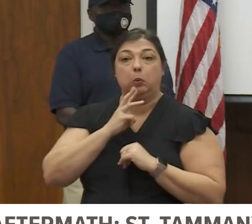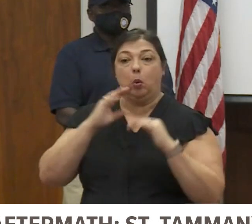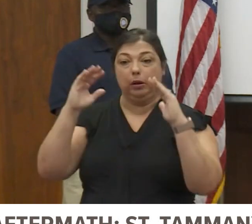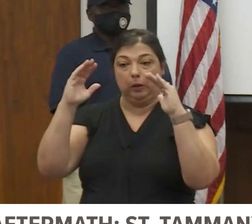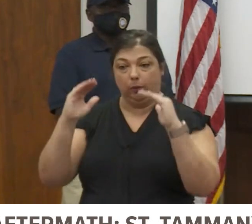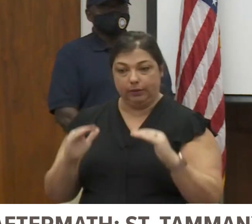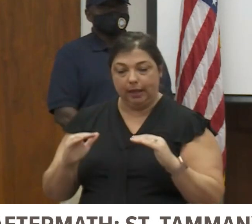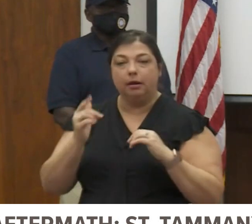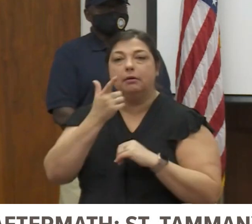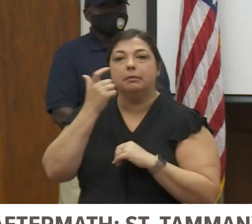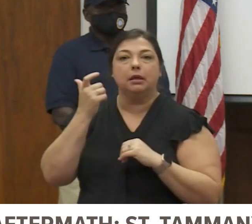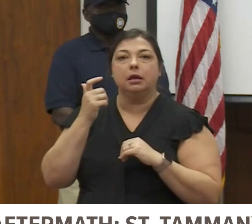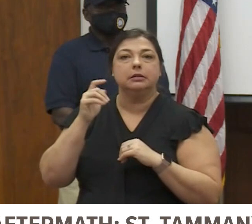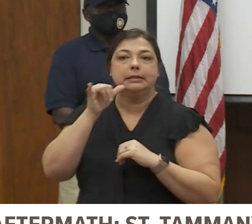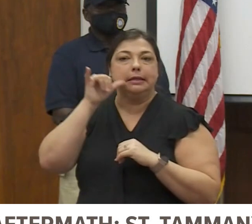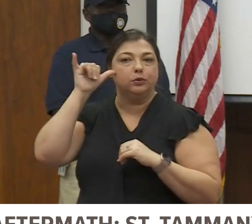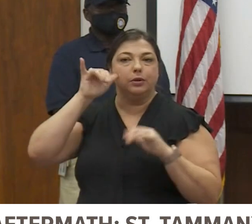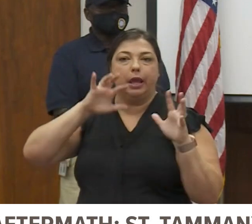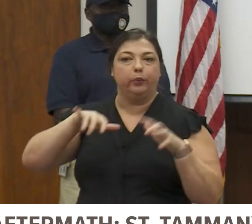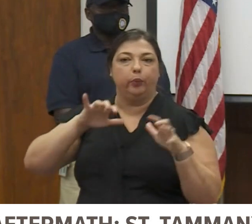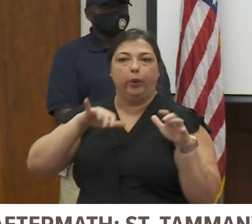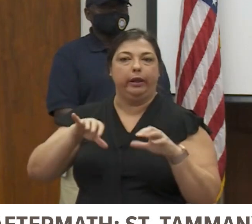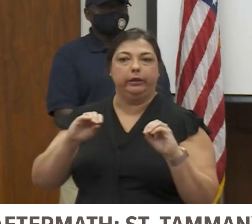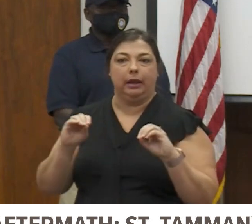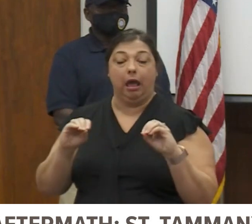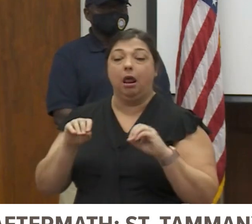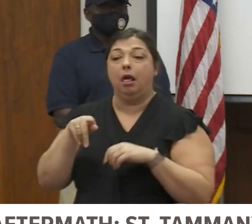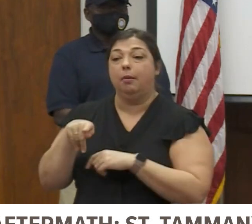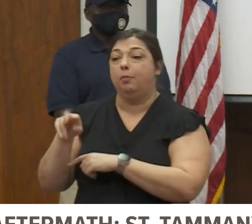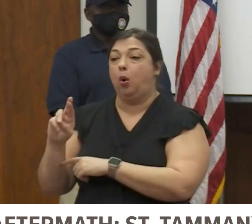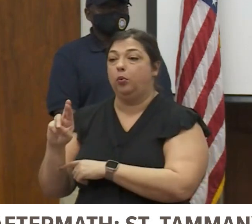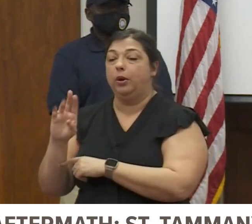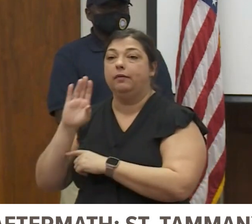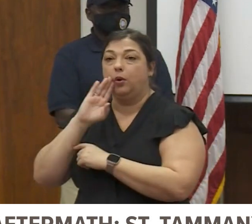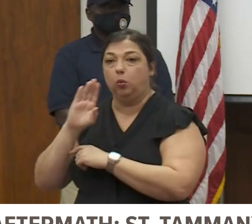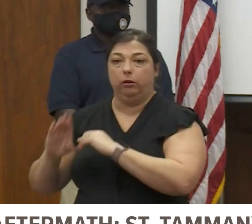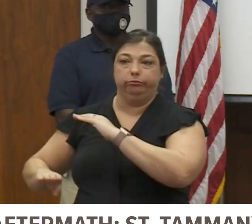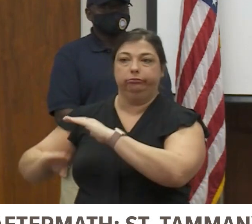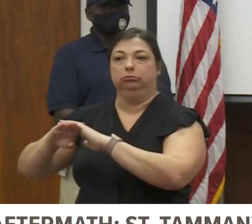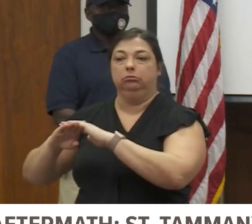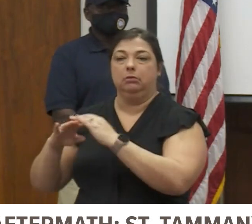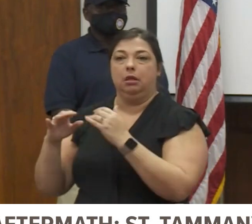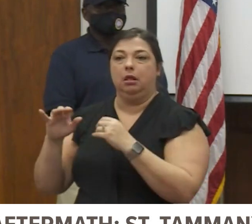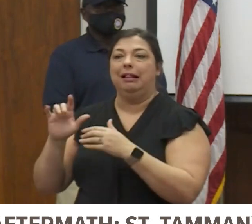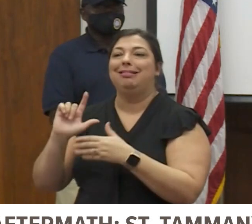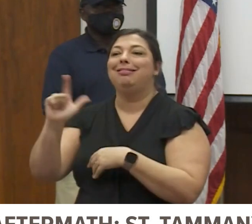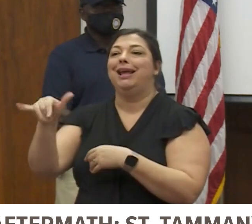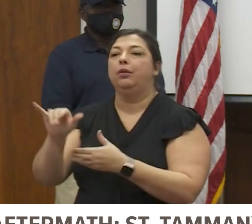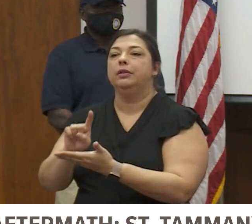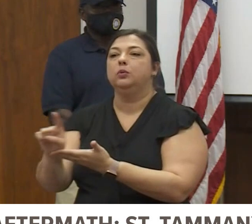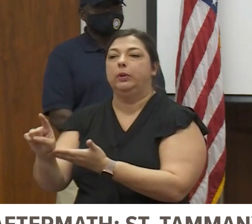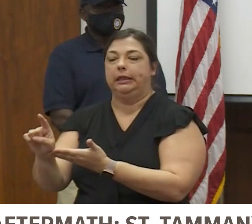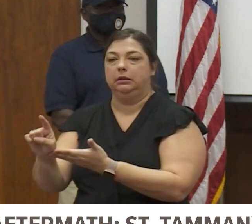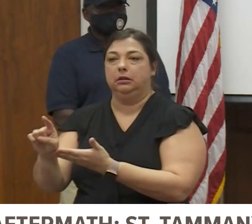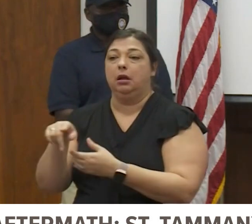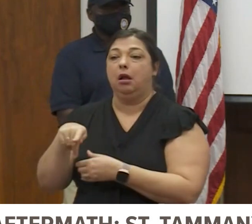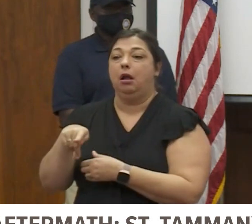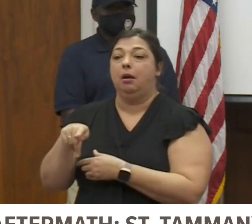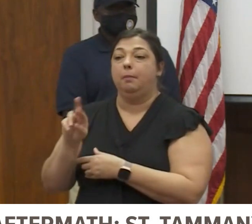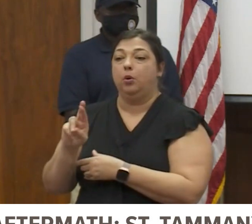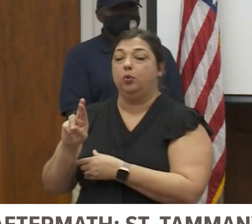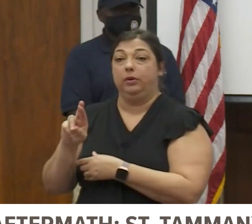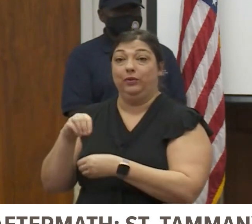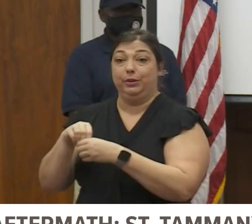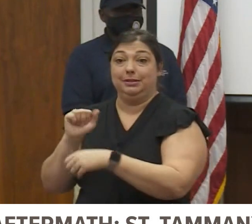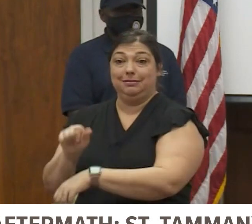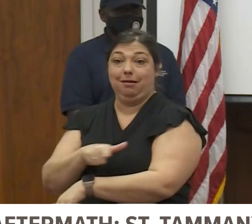helped quite a bit. The Pearl River is expected to crest later this week. The Pearl River near Pearl River and